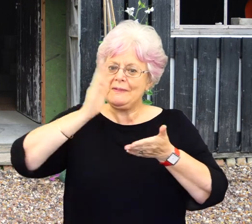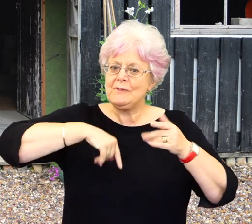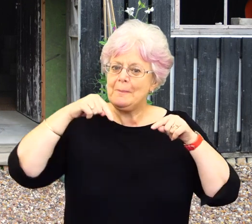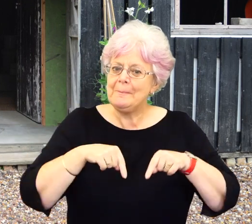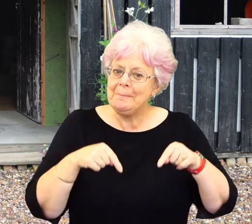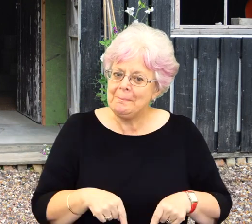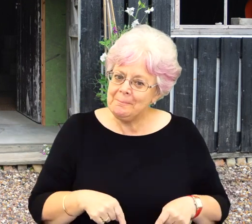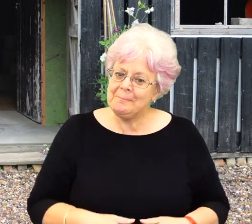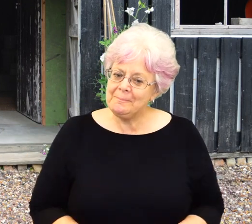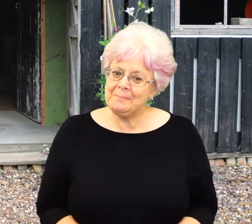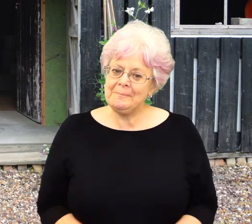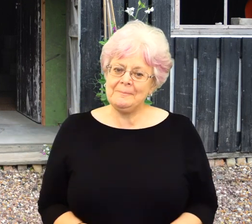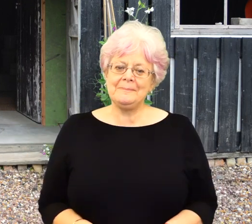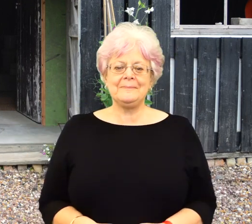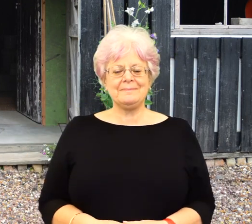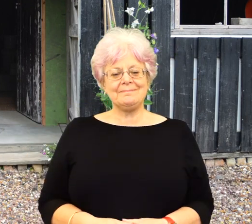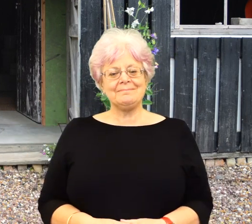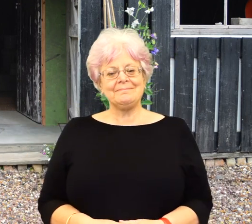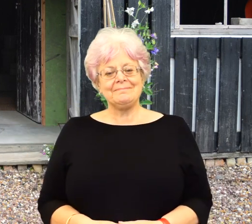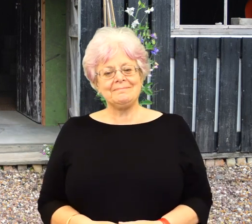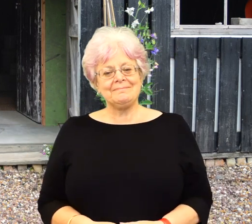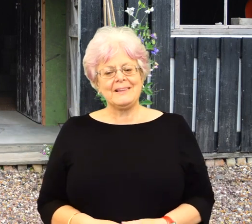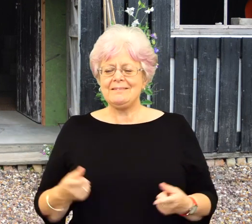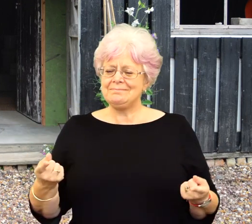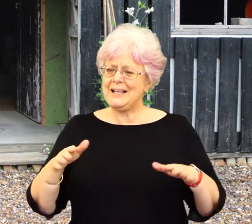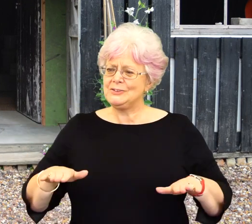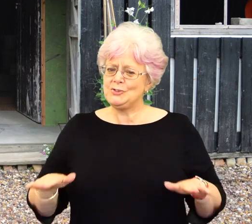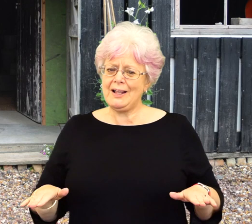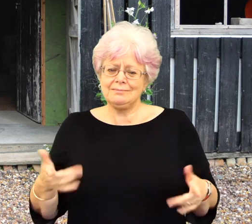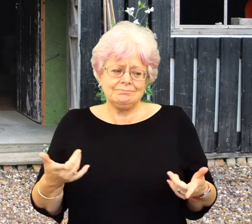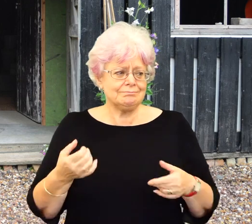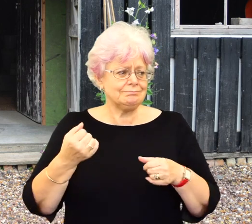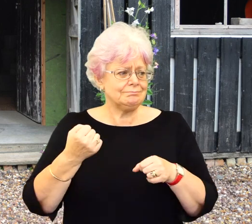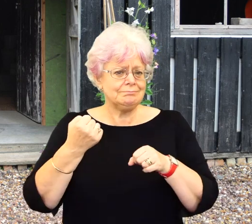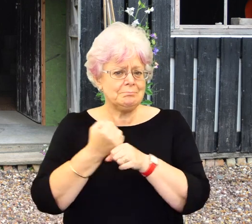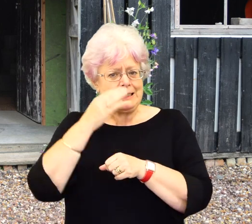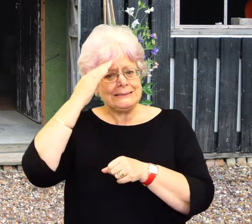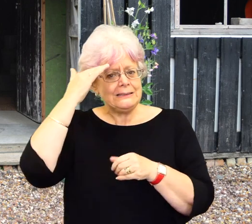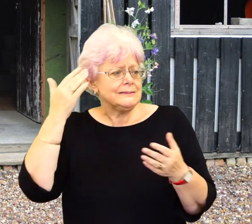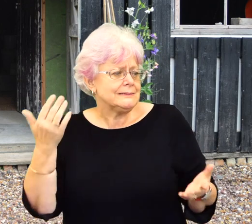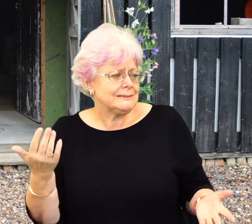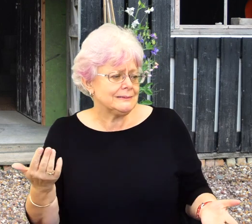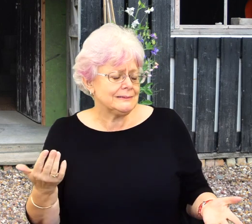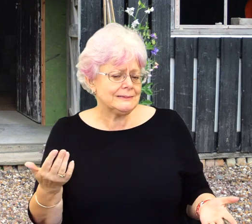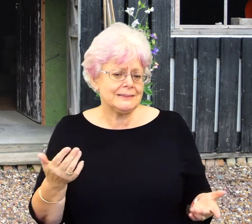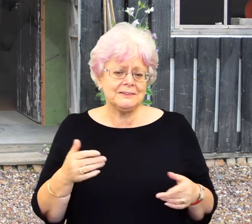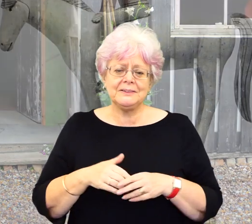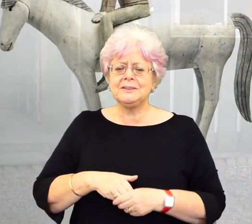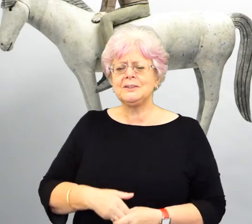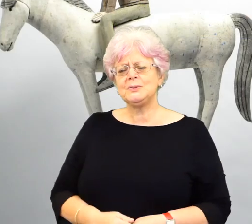puts them together in a rather strange way, but does that make sense as a child? So the way you put people and animals together now,